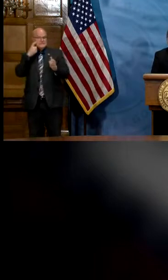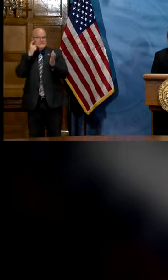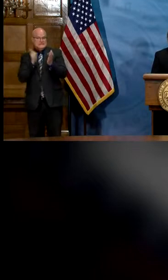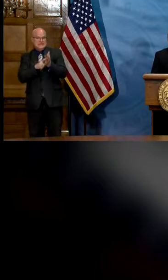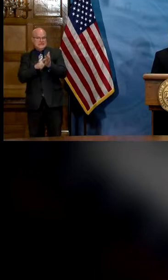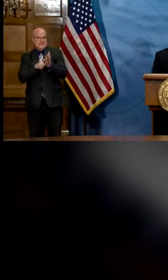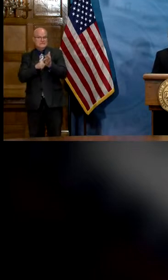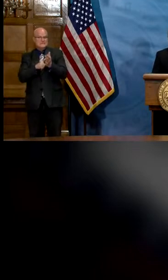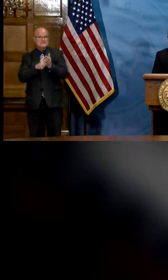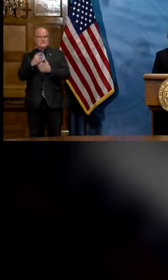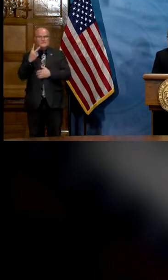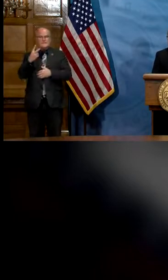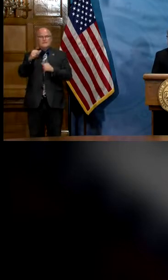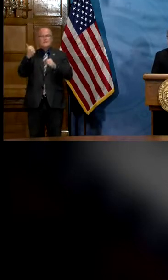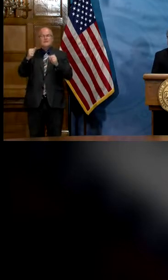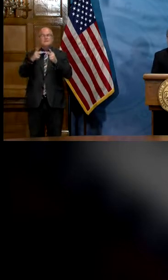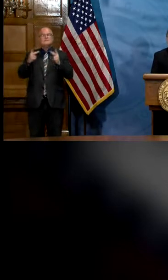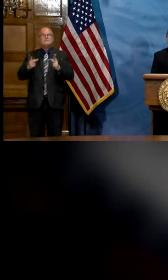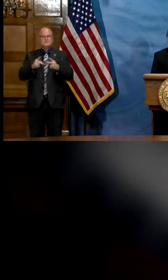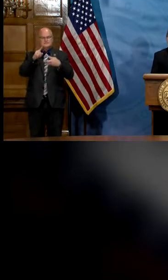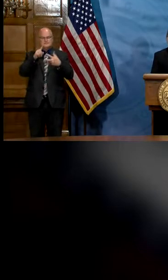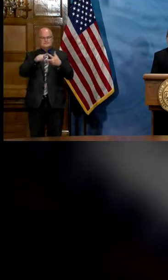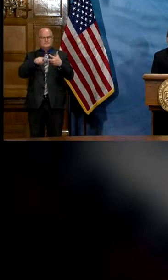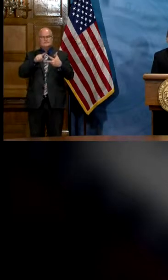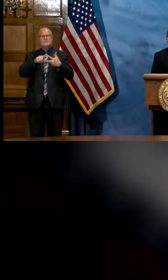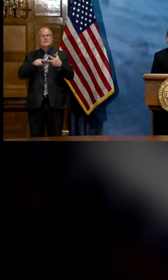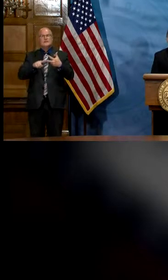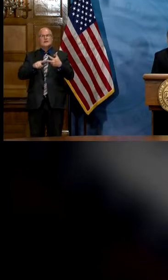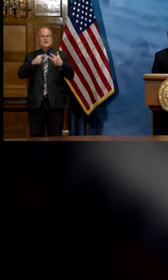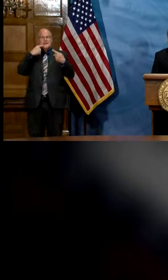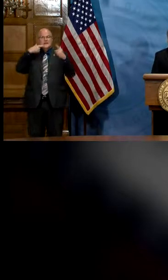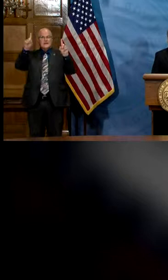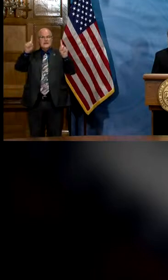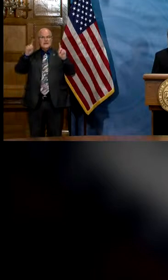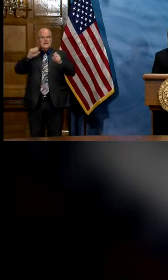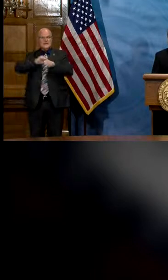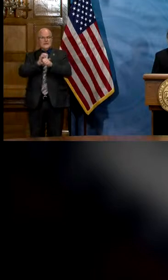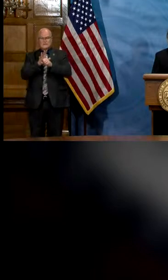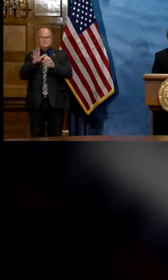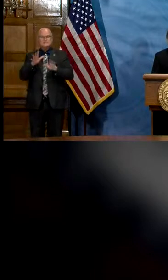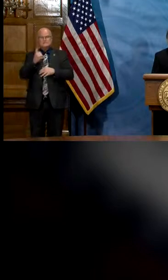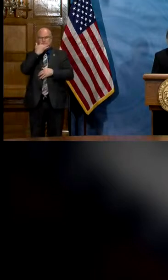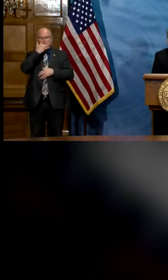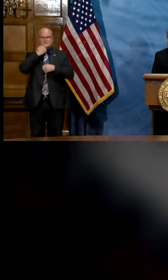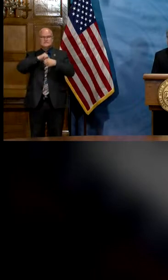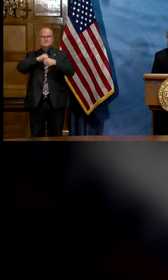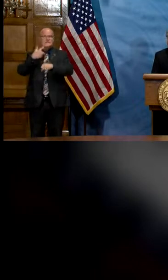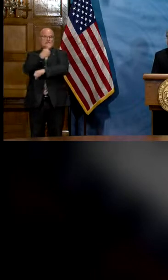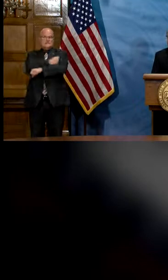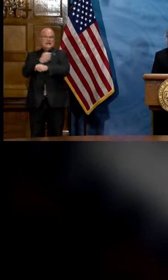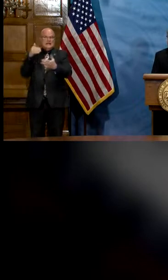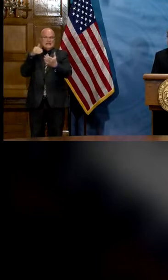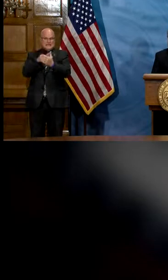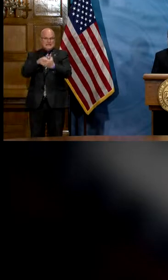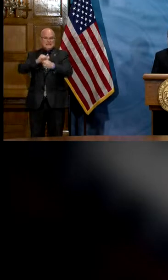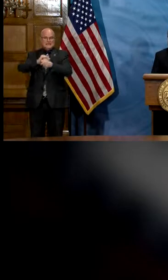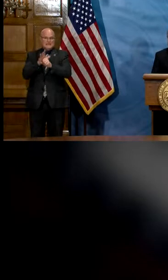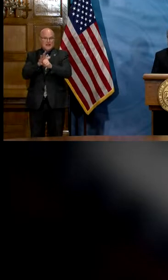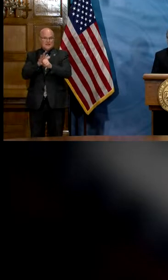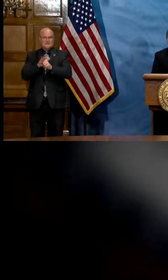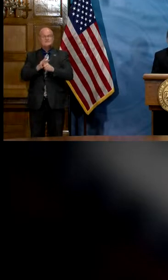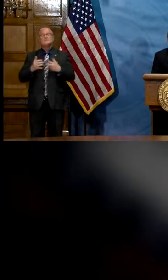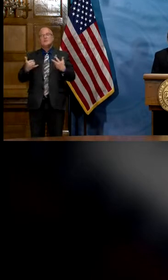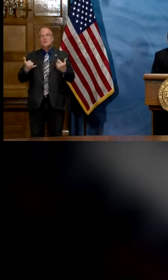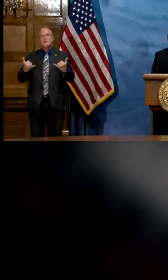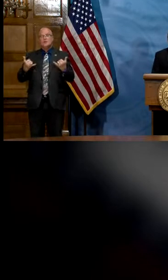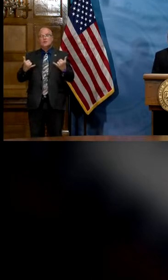uh the two other areas i want to talk about is the effect the effectivity of the virus um sorry the vaccine against the virus um currently